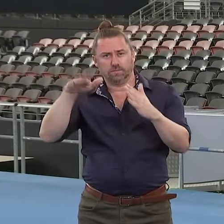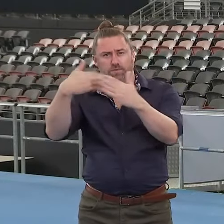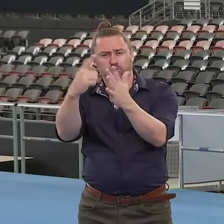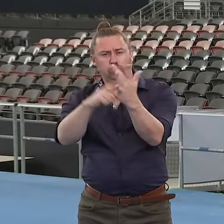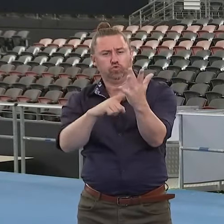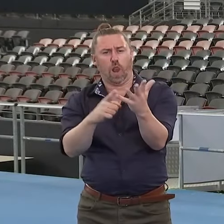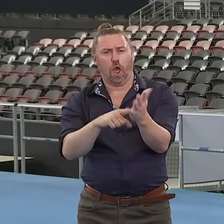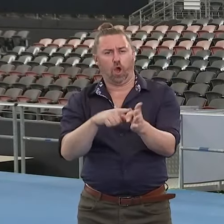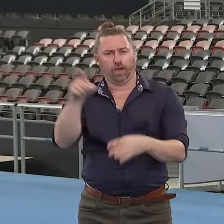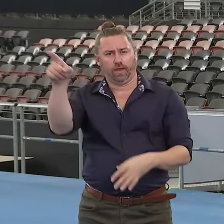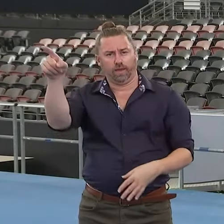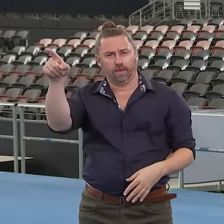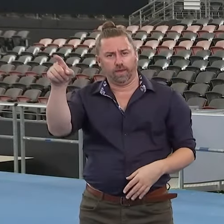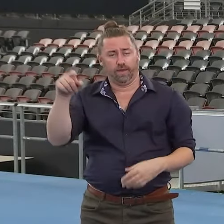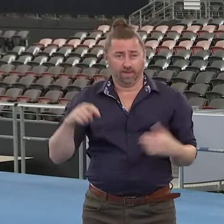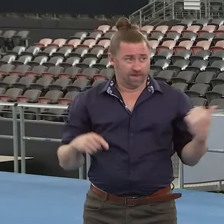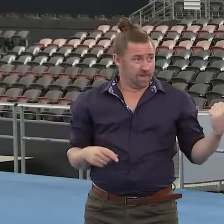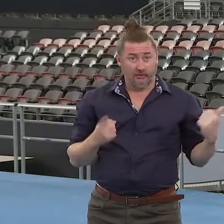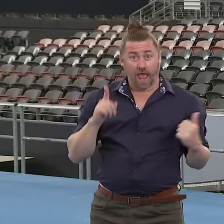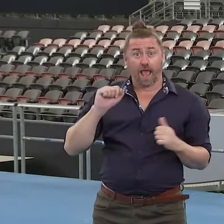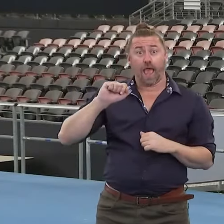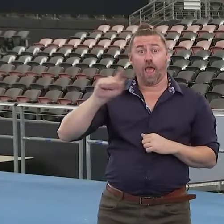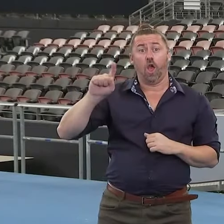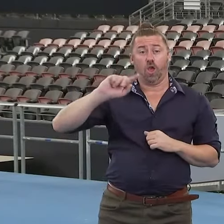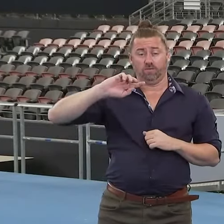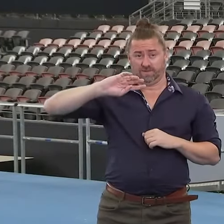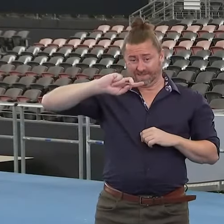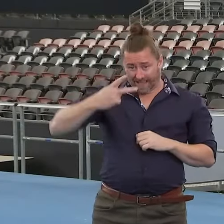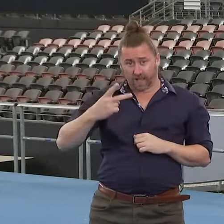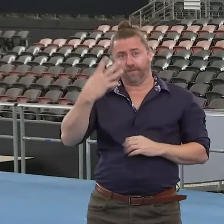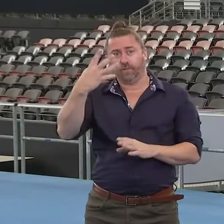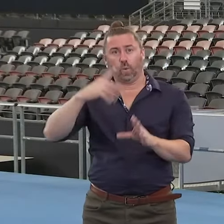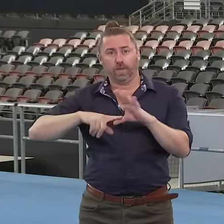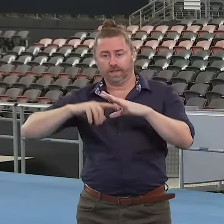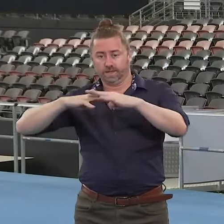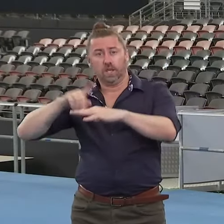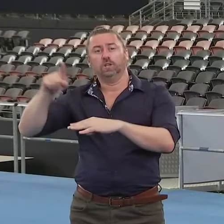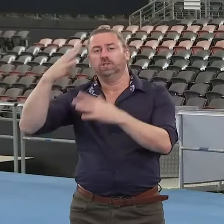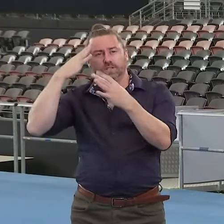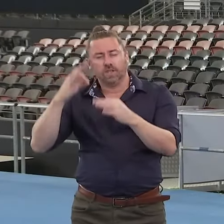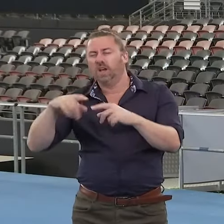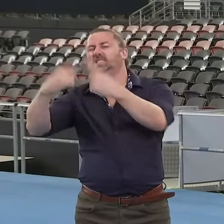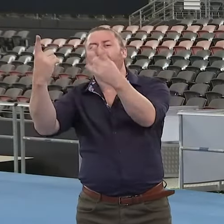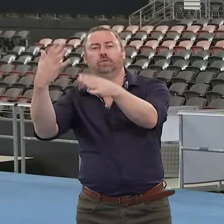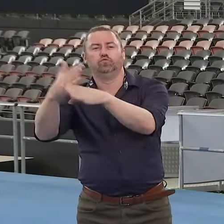And it's at second, it's halfway through her second term, and she's chosen to go to another job.